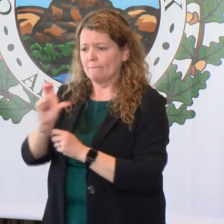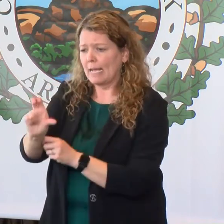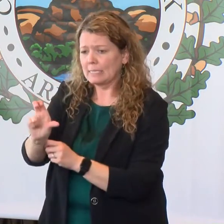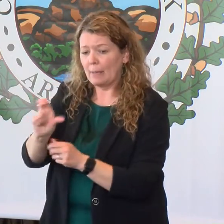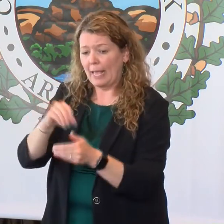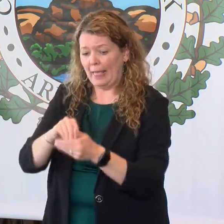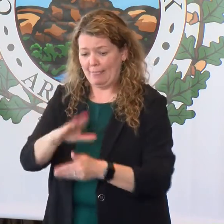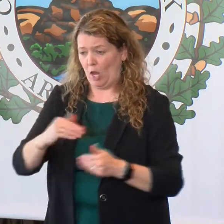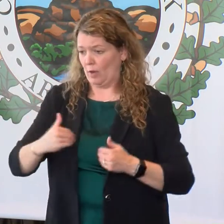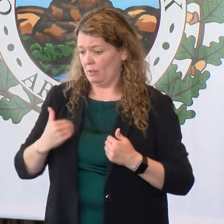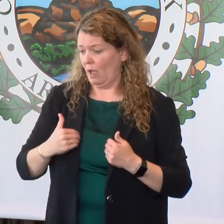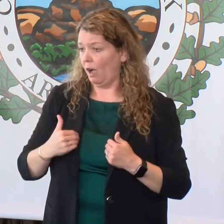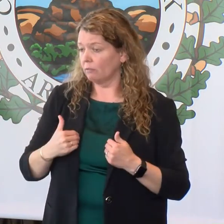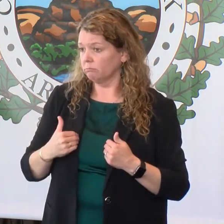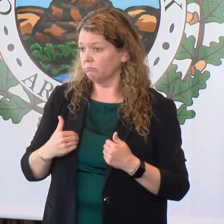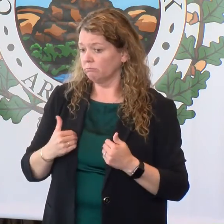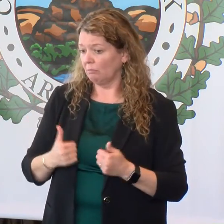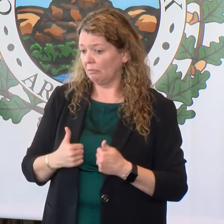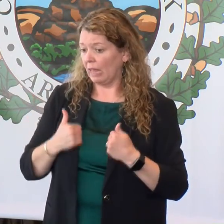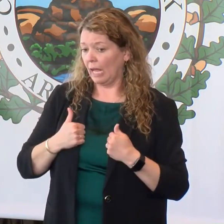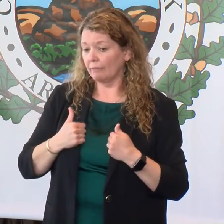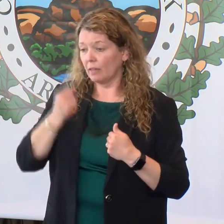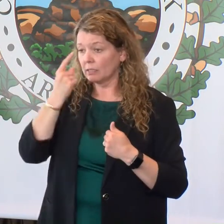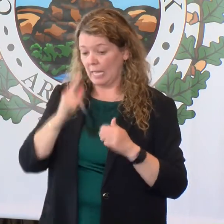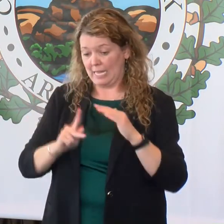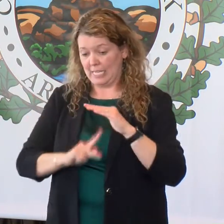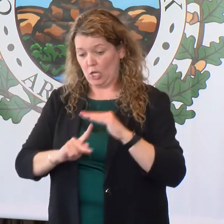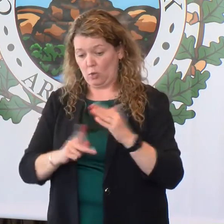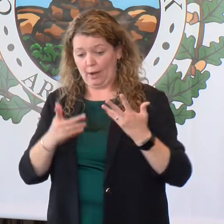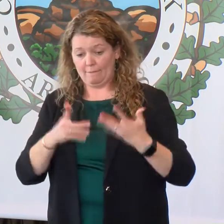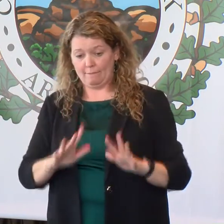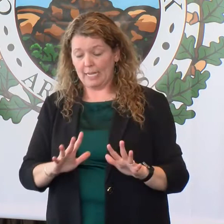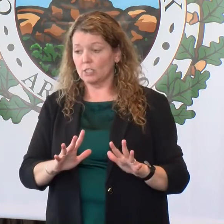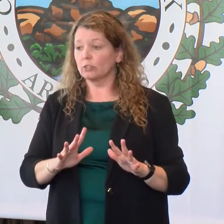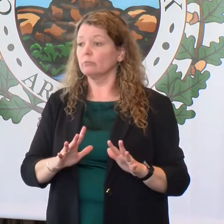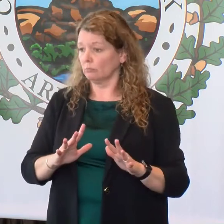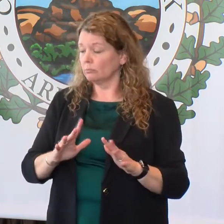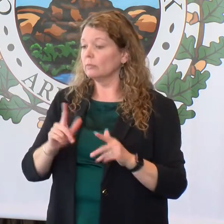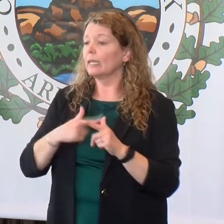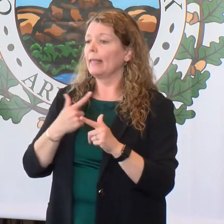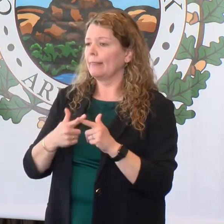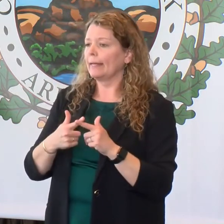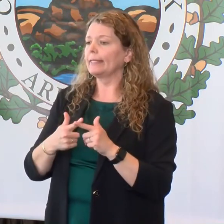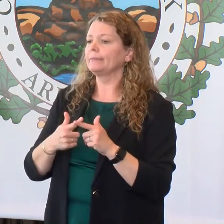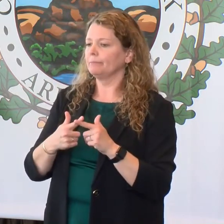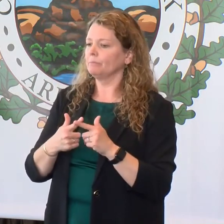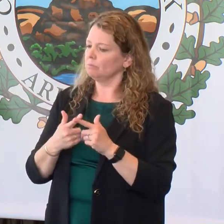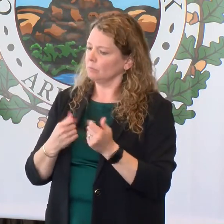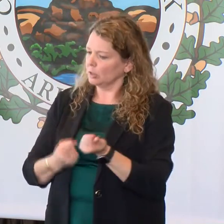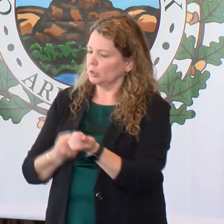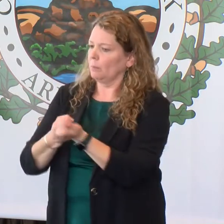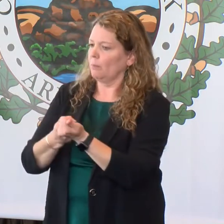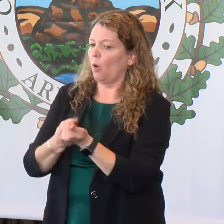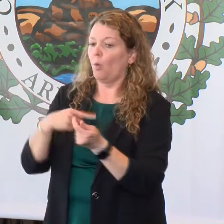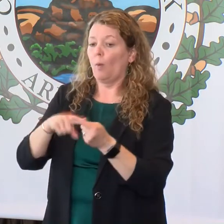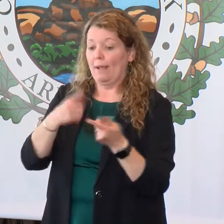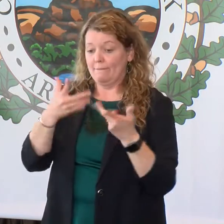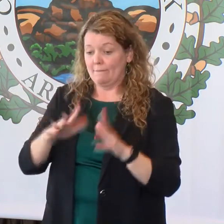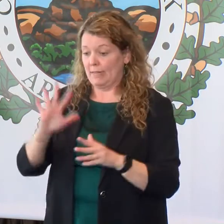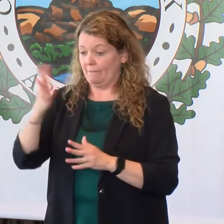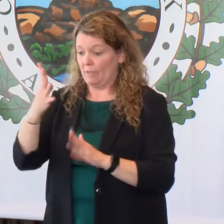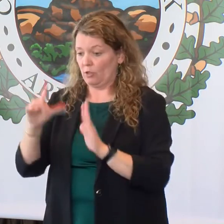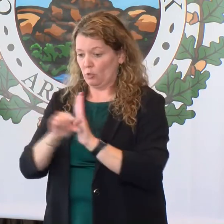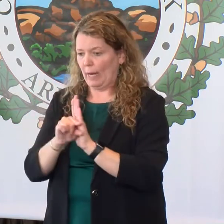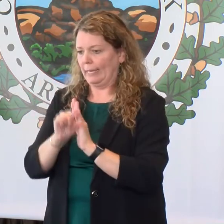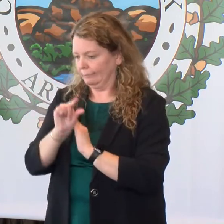child's life, specifically when they leave kindergarten and then divided with some money that they will get when they leave fifth grade,